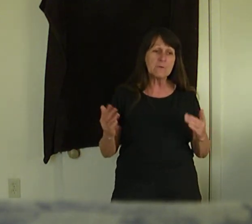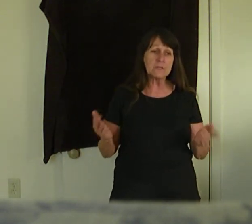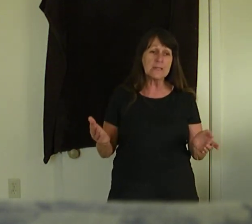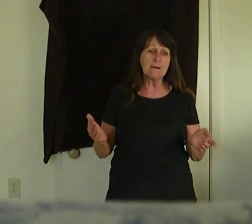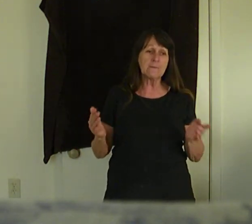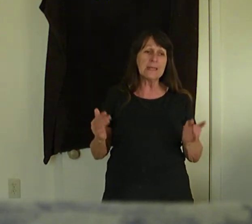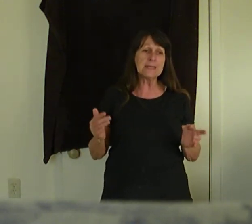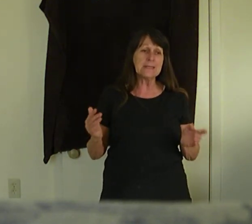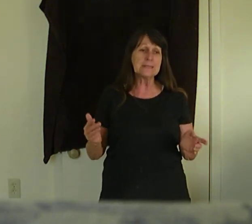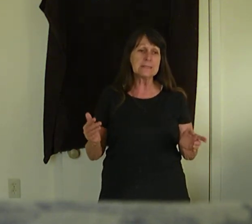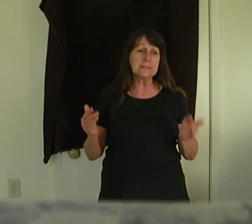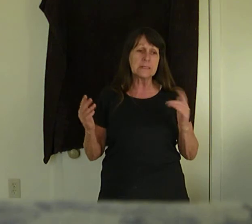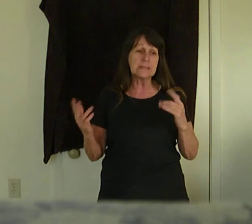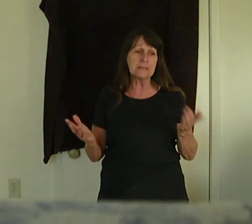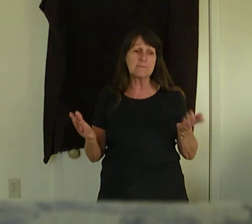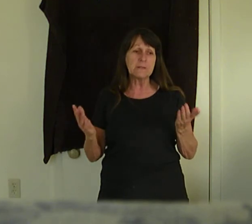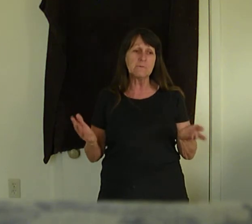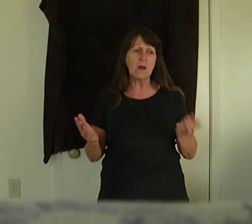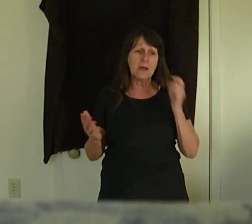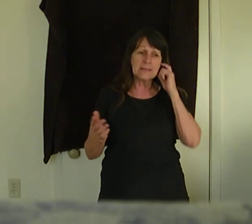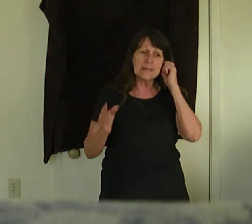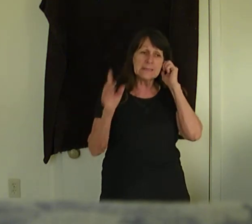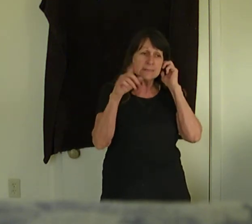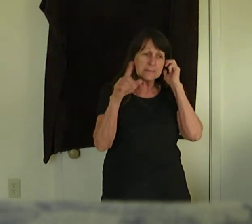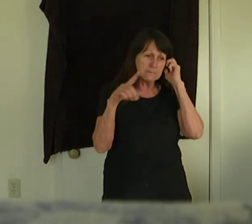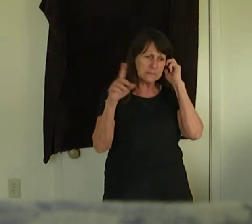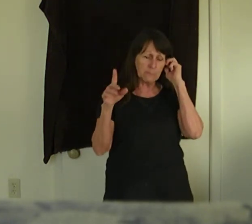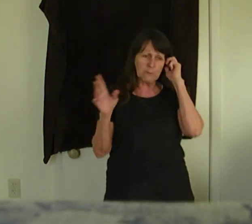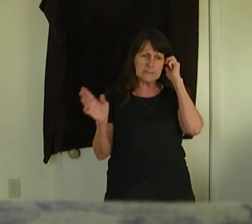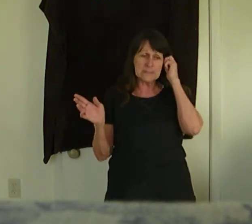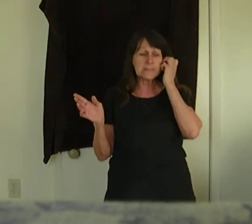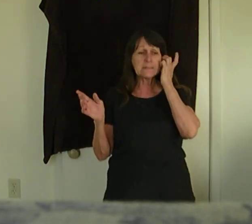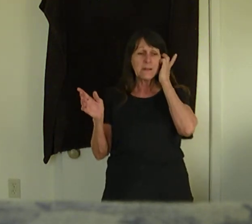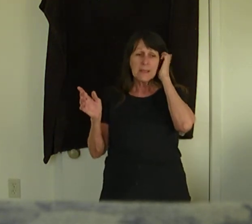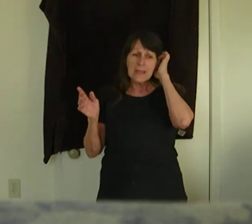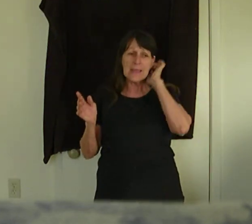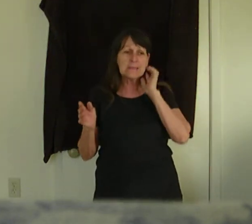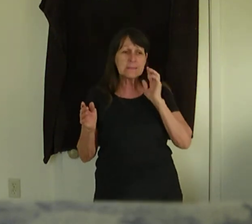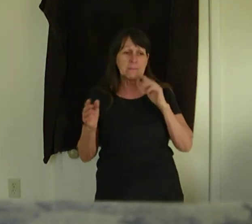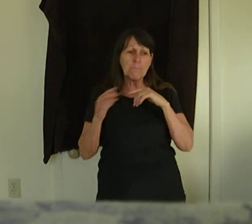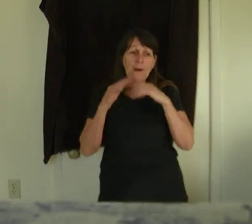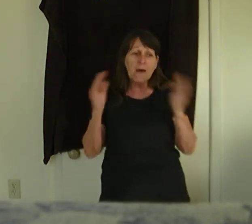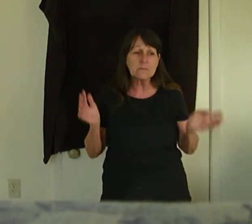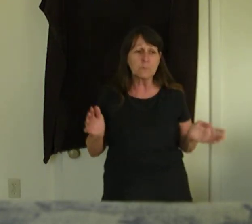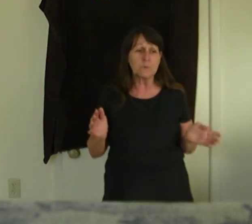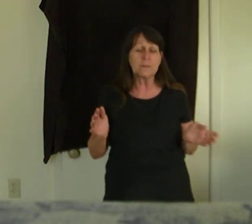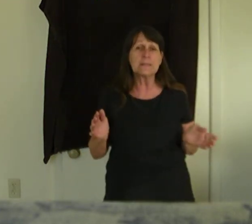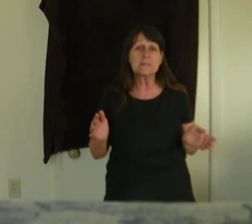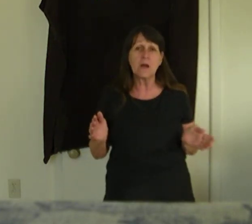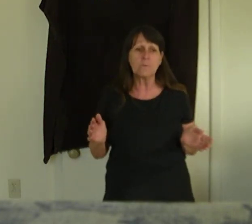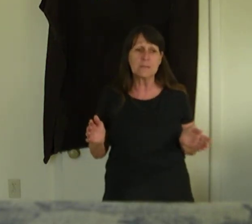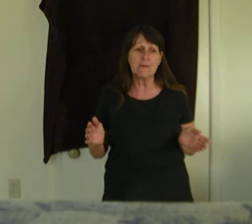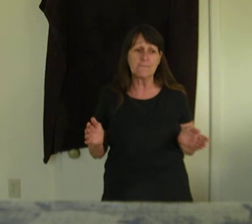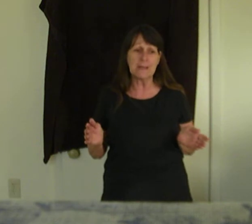yourself. It is the gift of God. Now it is in parenthesis. It is impossible to please God without faith.